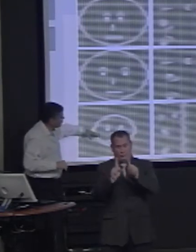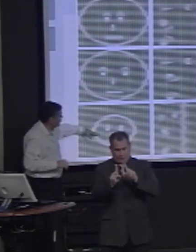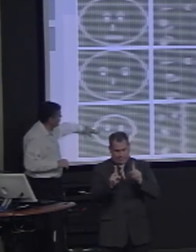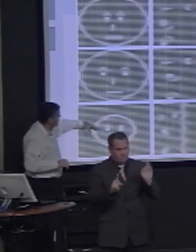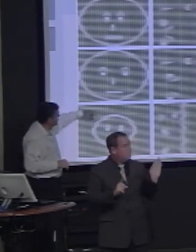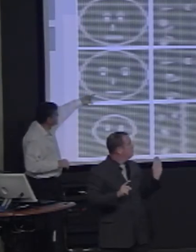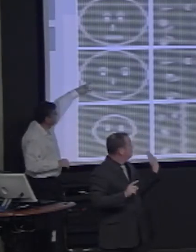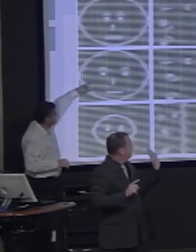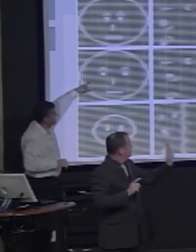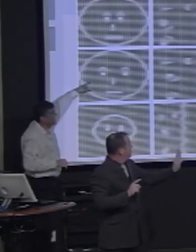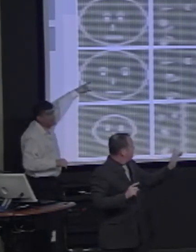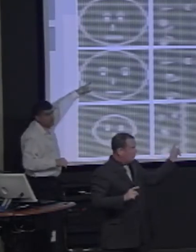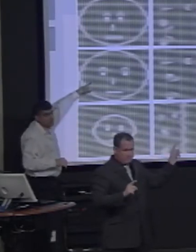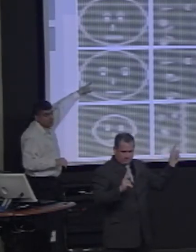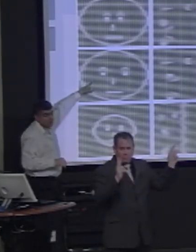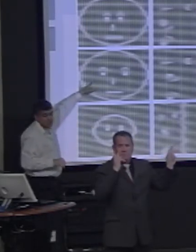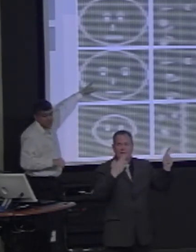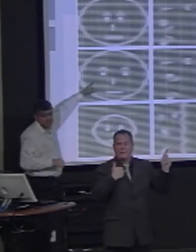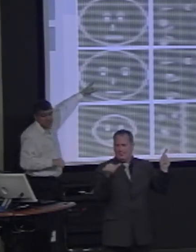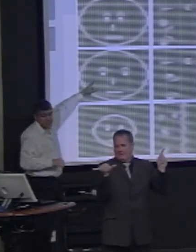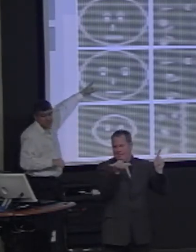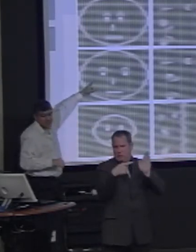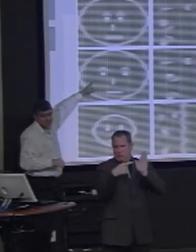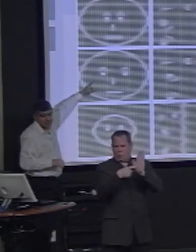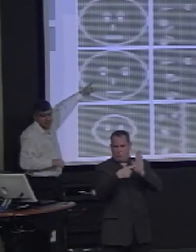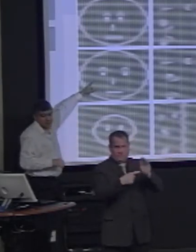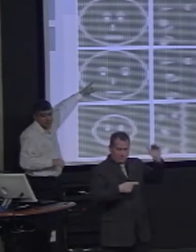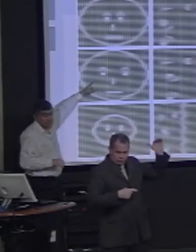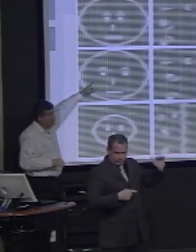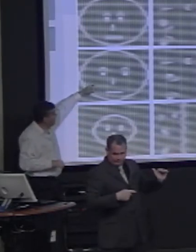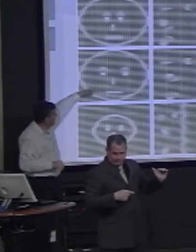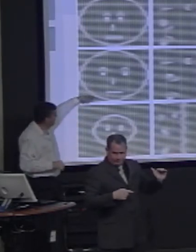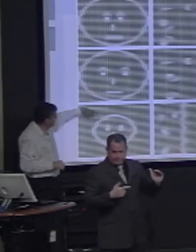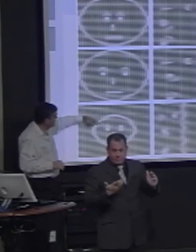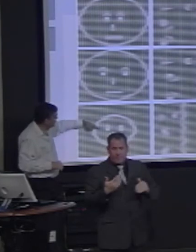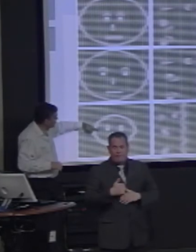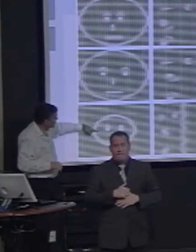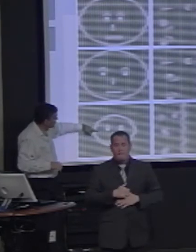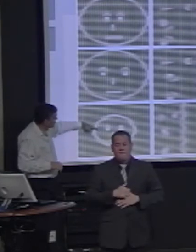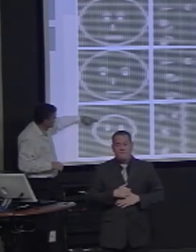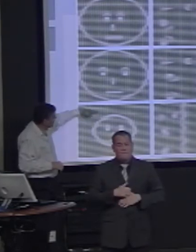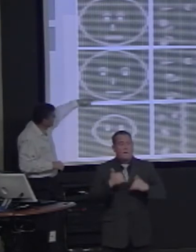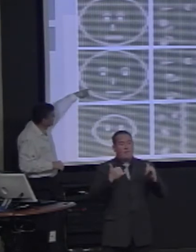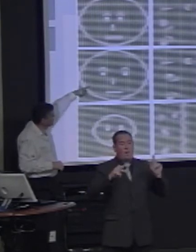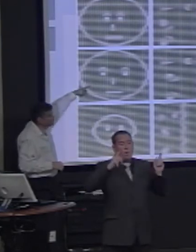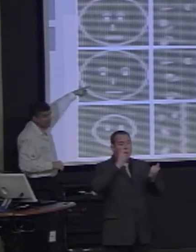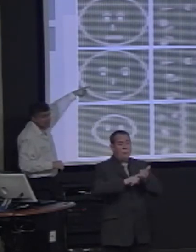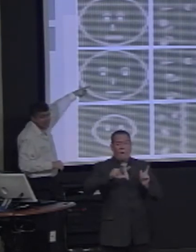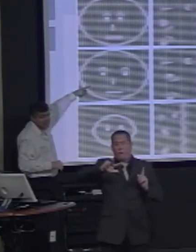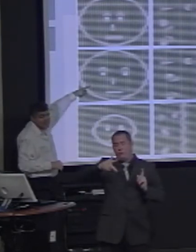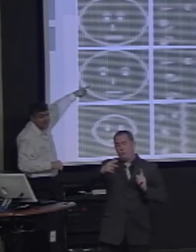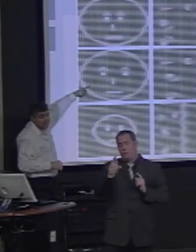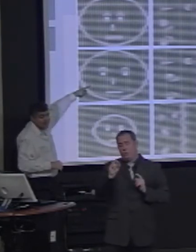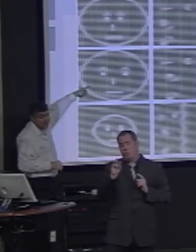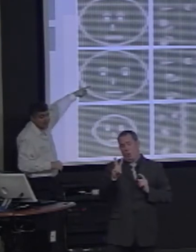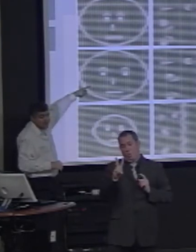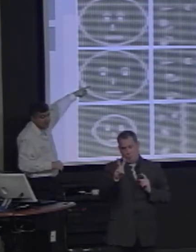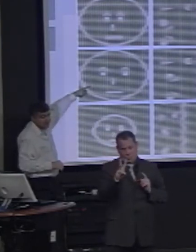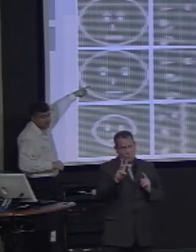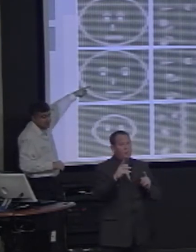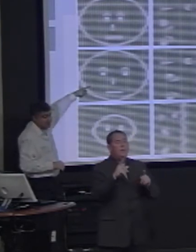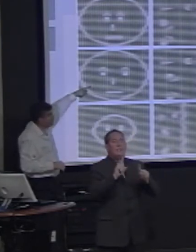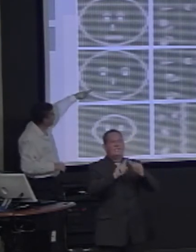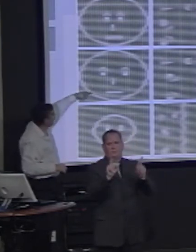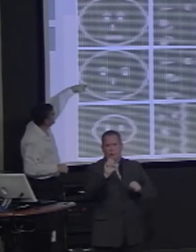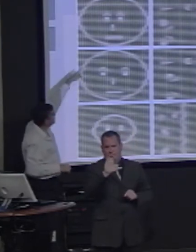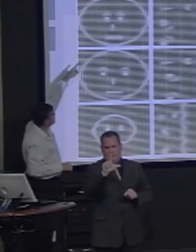in the third row is a scaled version of the second. So the model has to learn to treat these two as the same individual